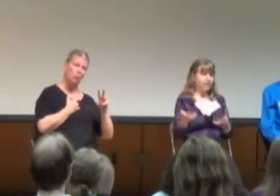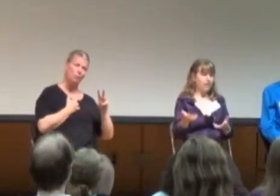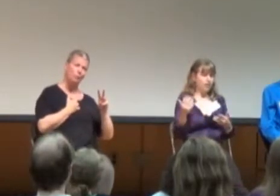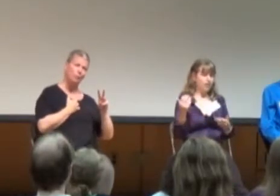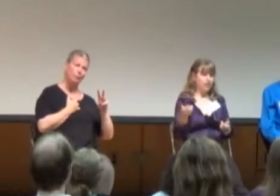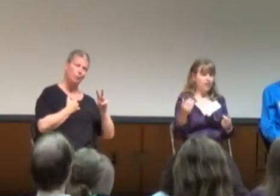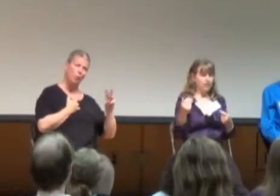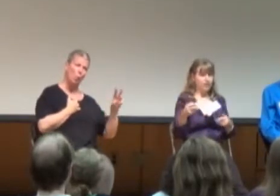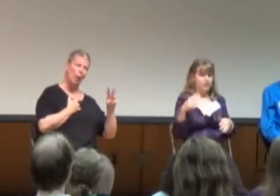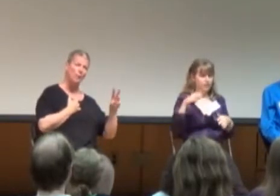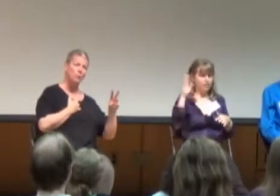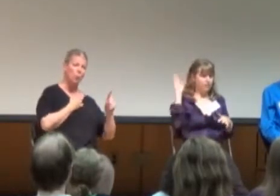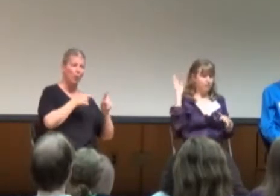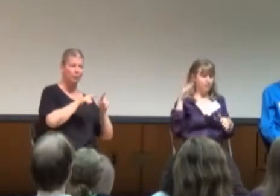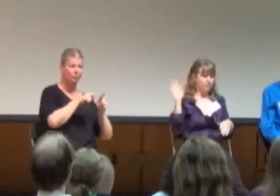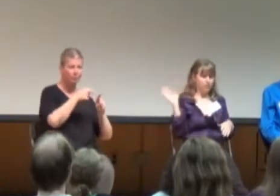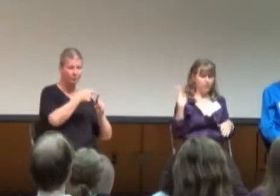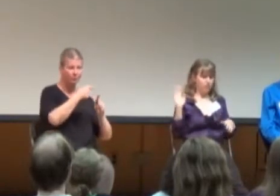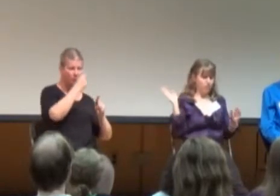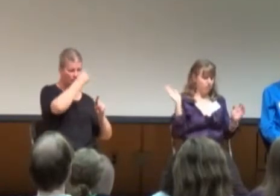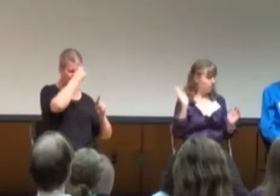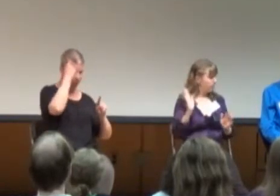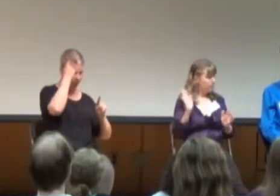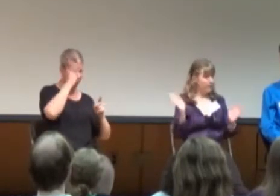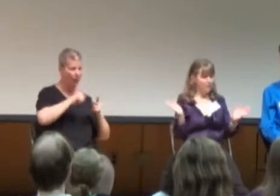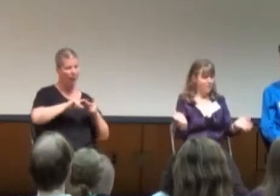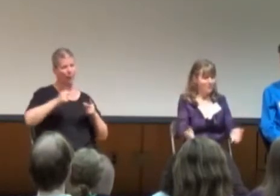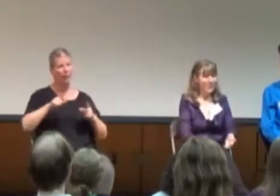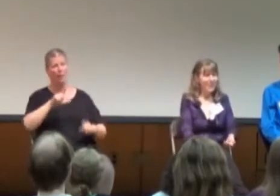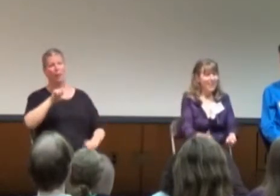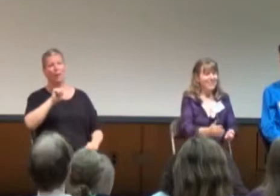Latino, Latina, Latino, gender mutual.